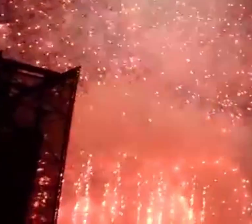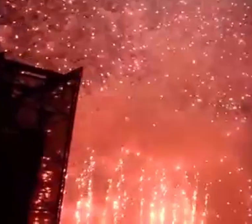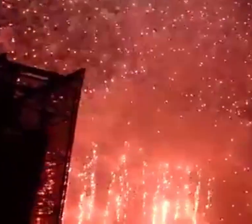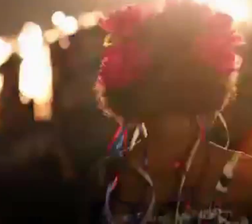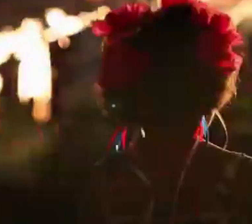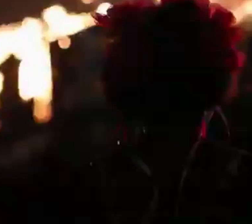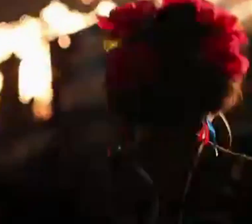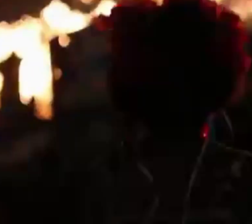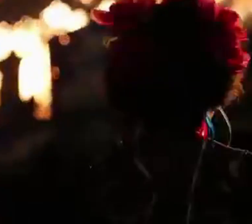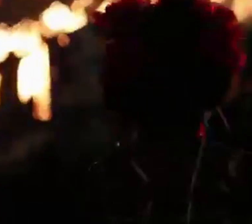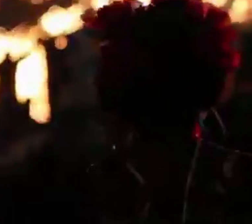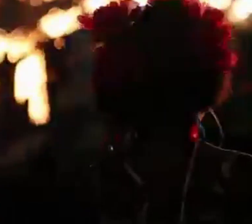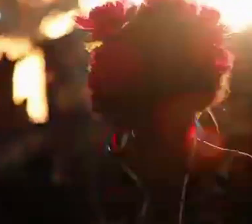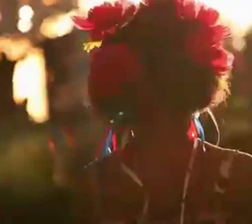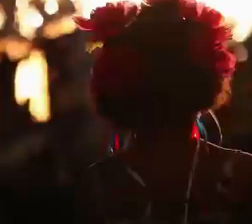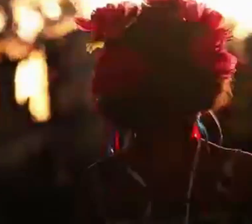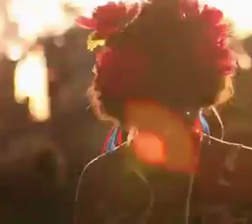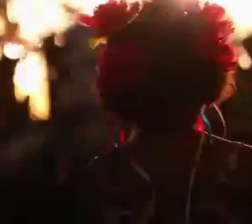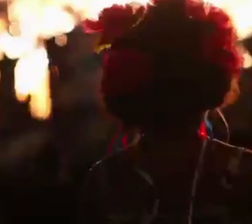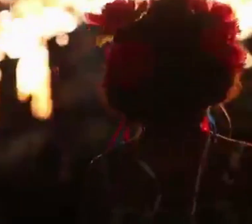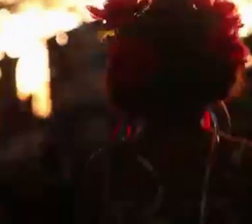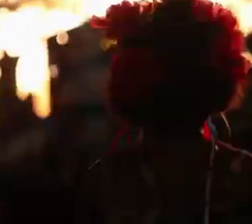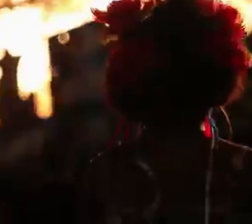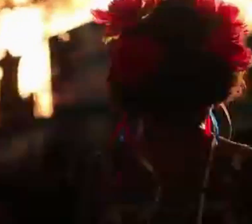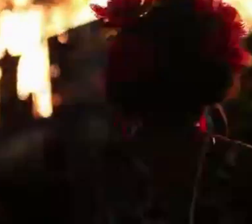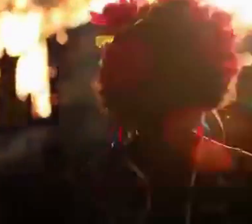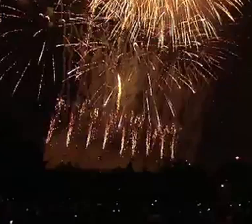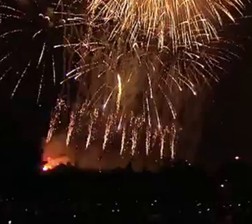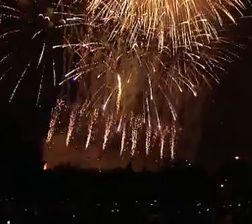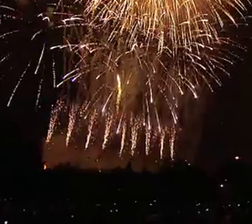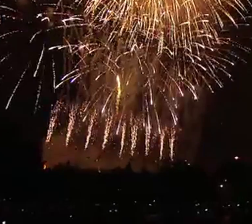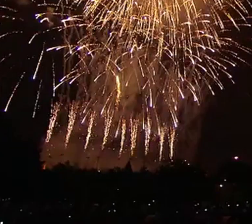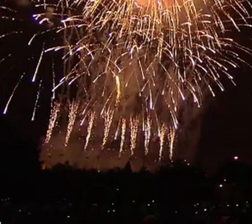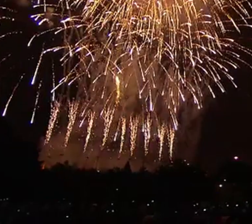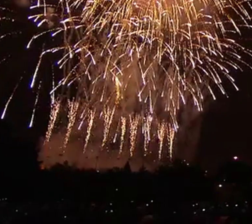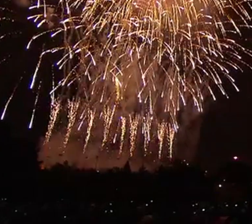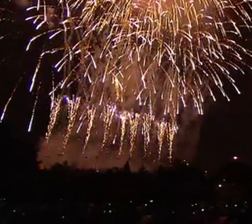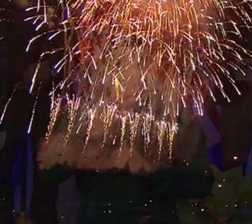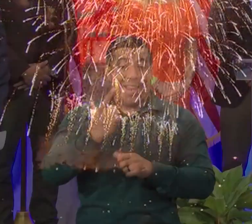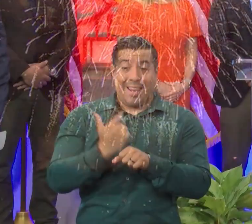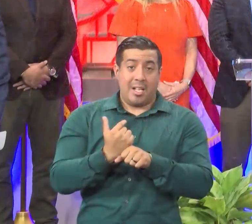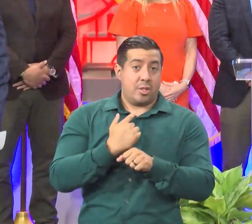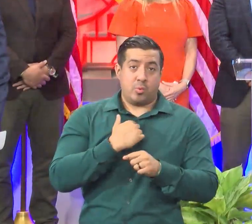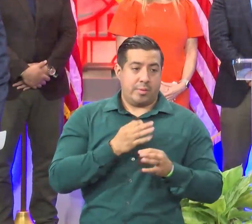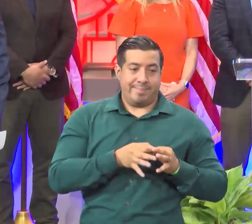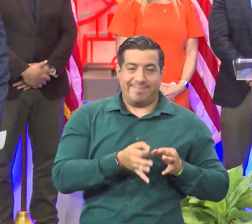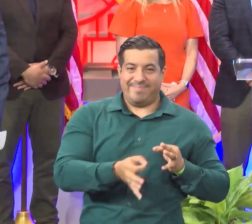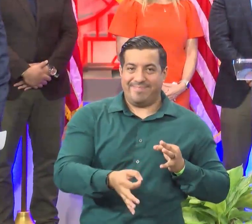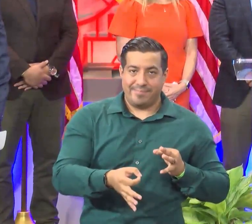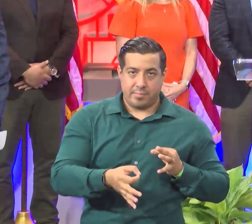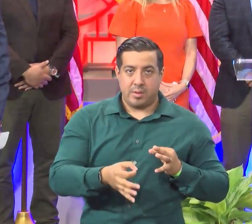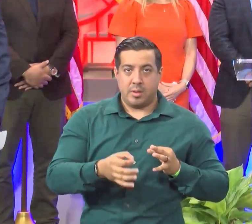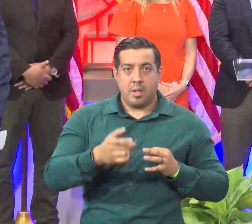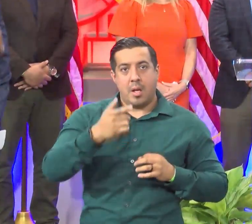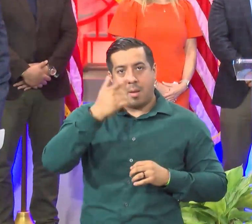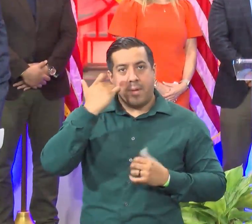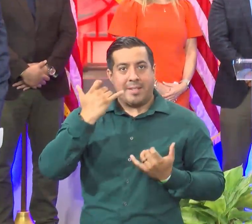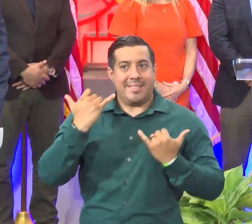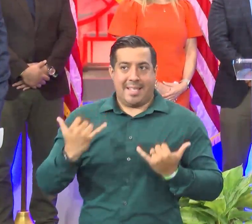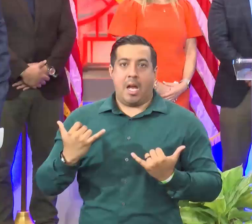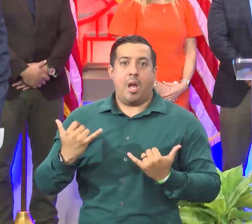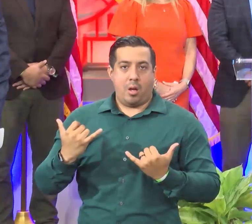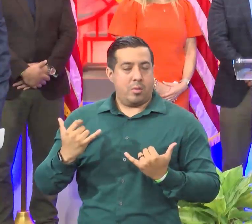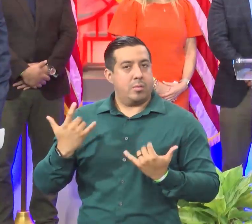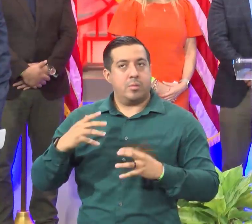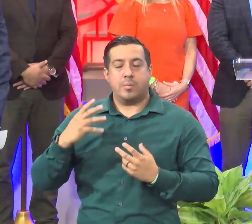beautiful fireworks display. And we moved the lunch site of the display last year in order to double the height of the show. And